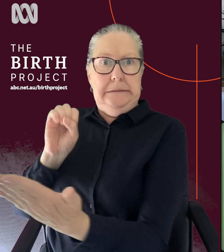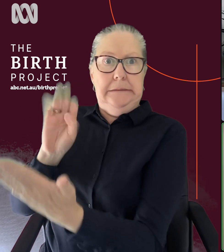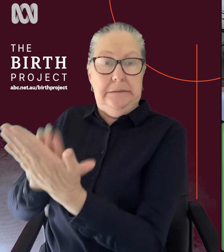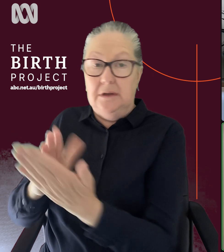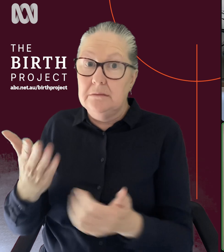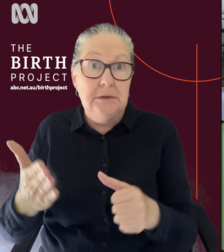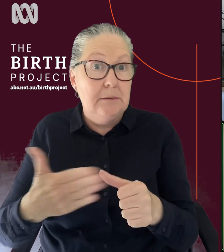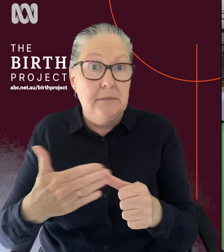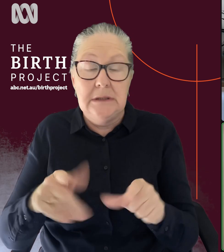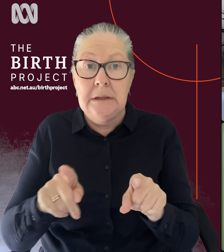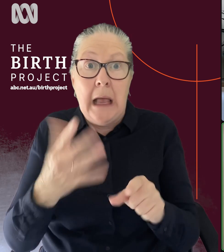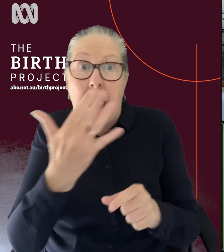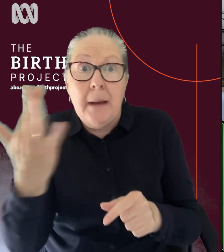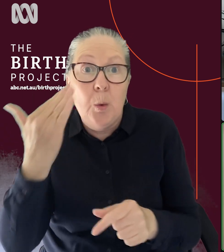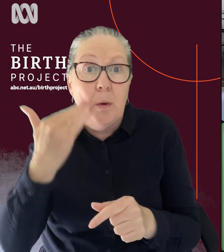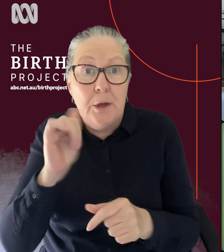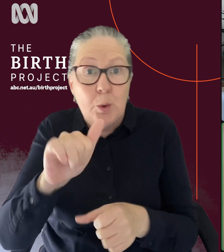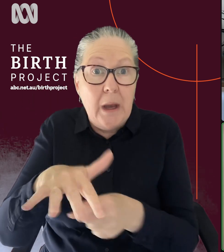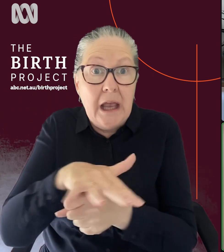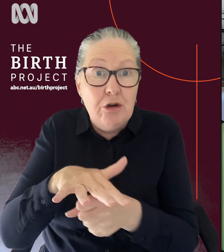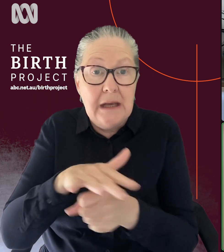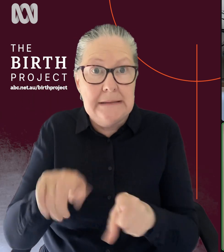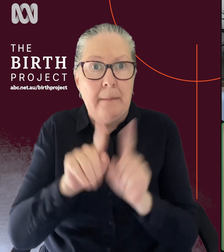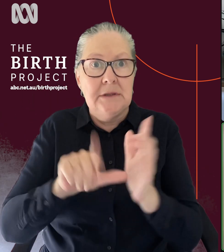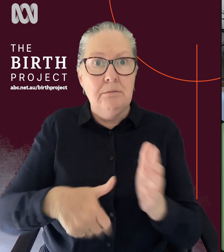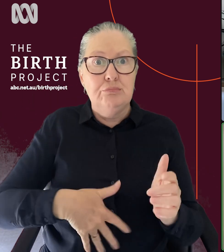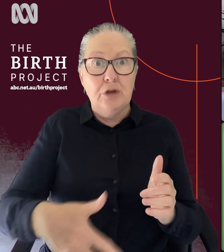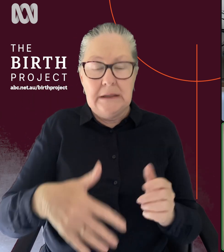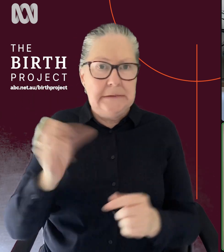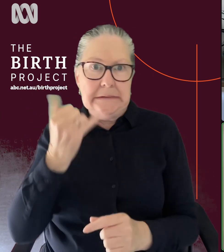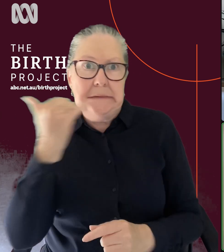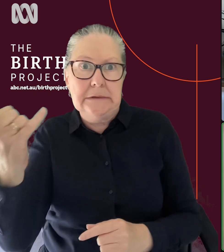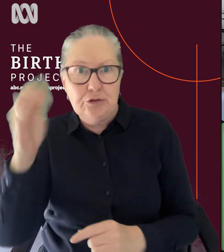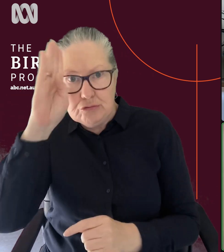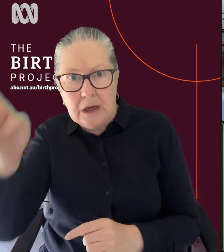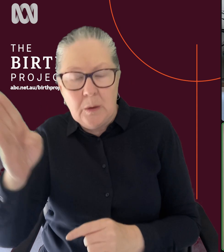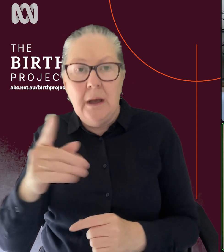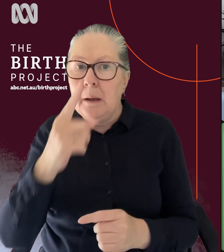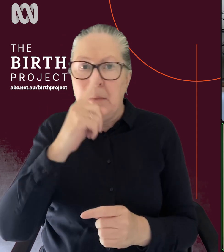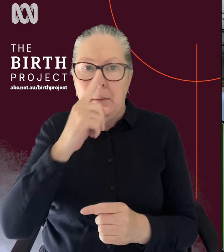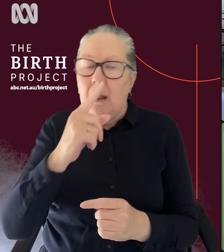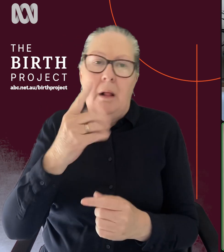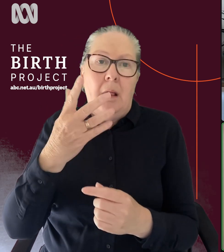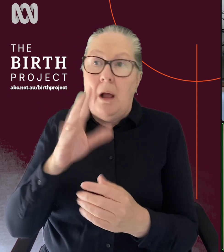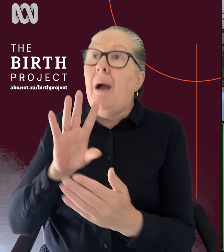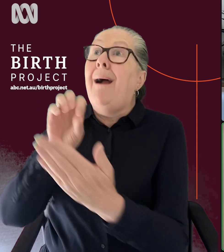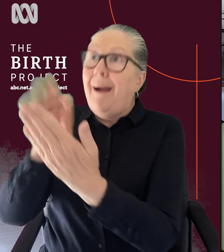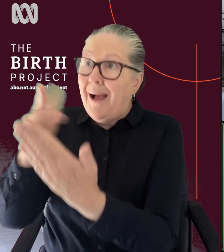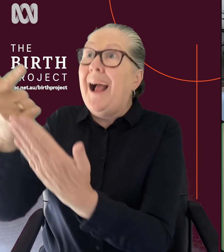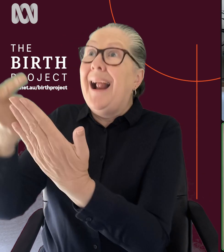women in your area are pregnant at that time and know to call straight away. But people do move in and out of that program for a number of reasons. So you can